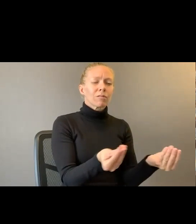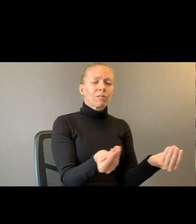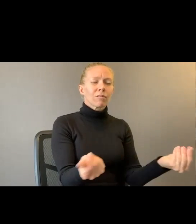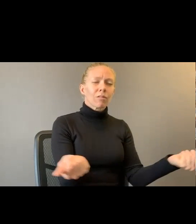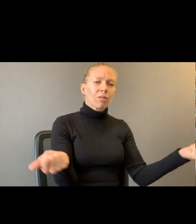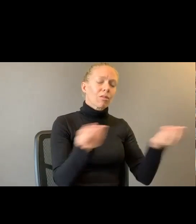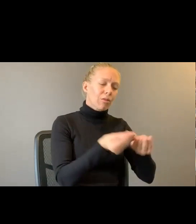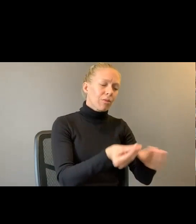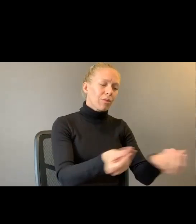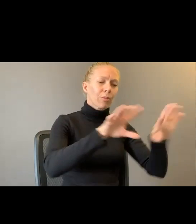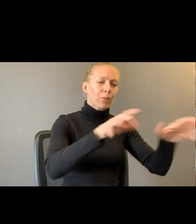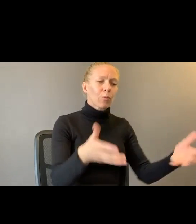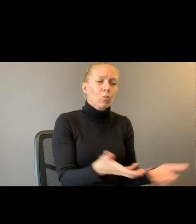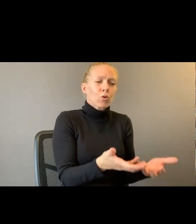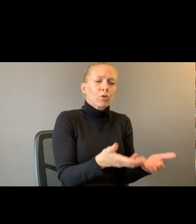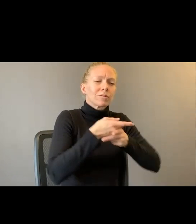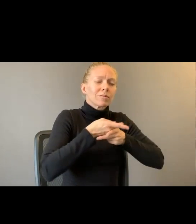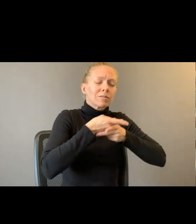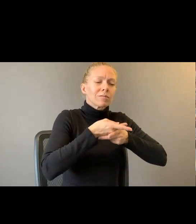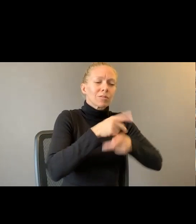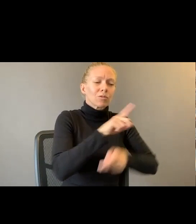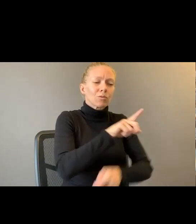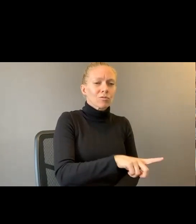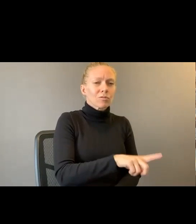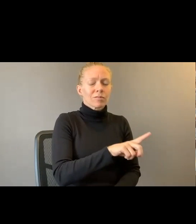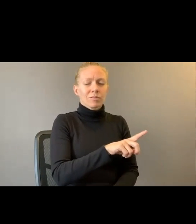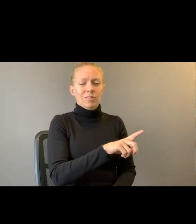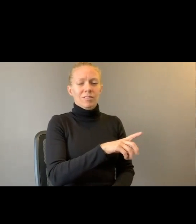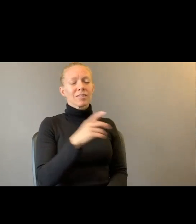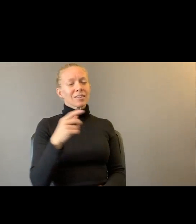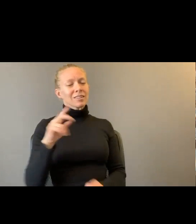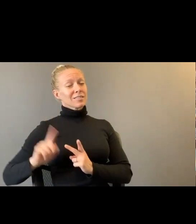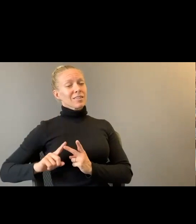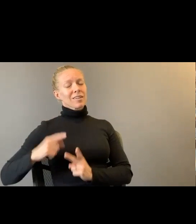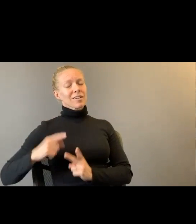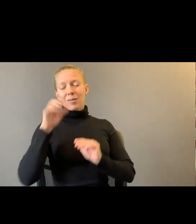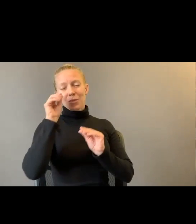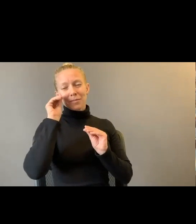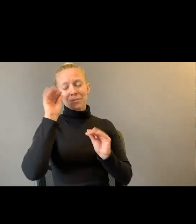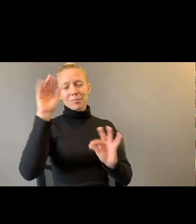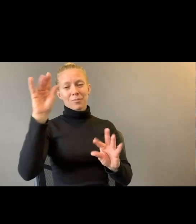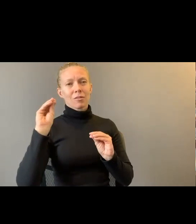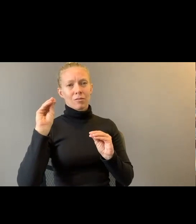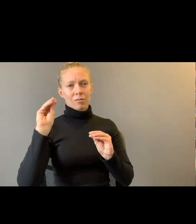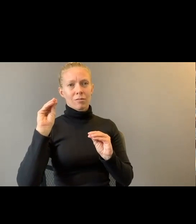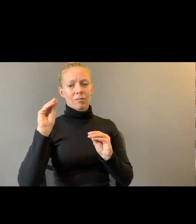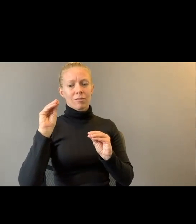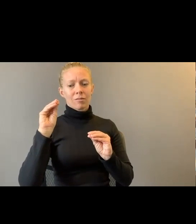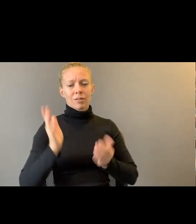I am a miracle. Can at least bring what little offerings I have. Give almonds.